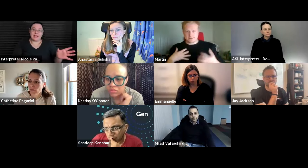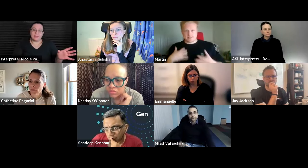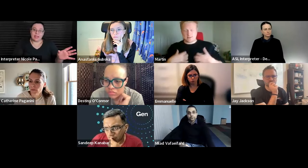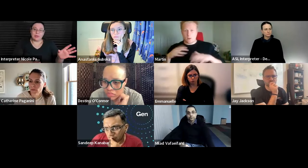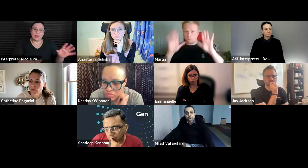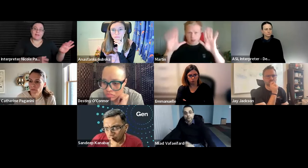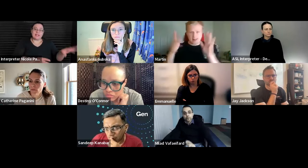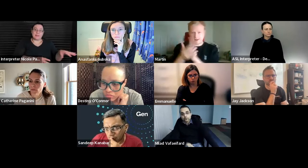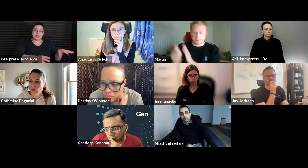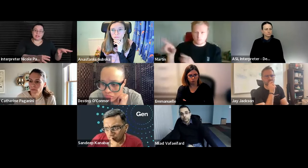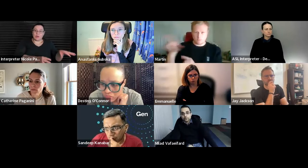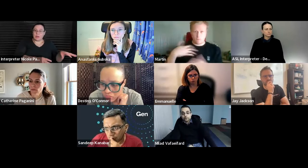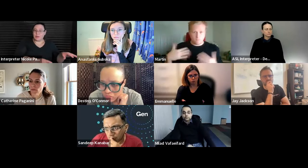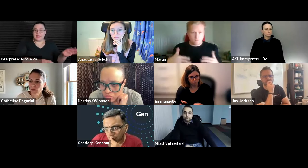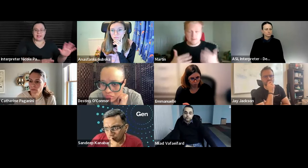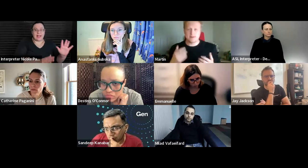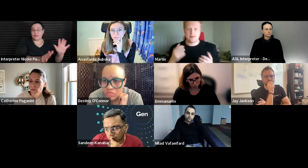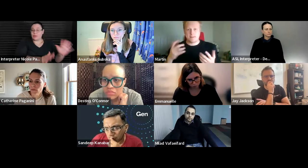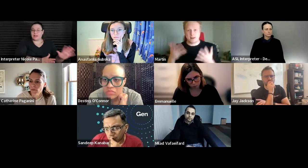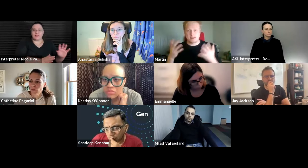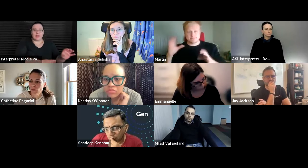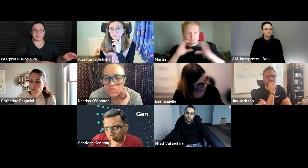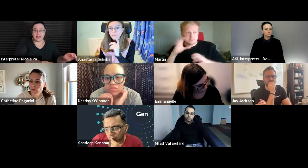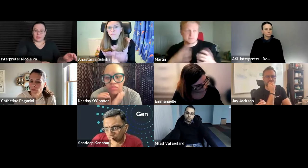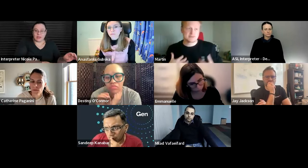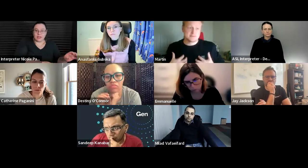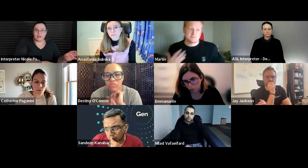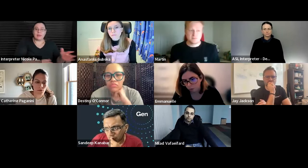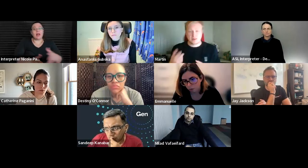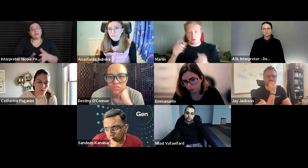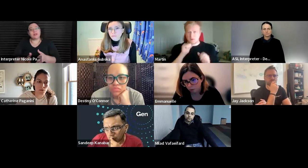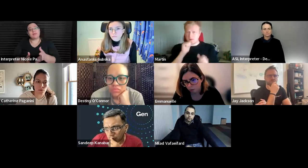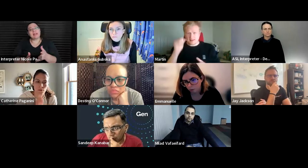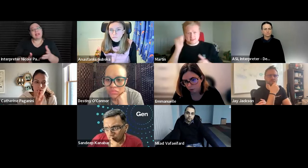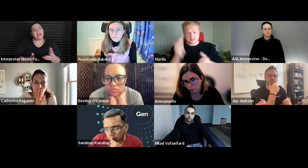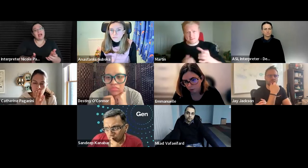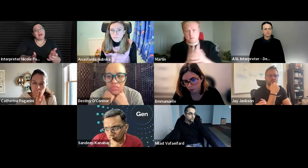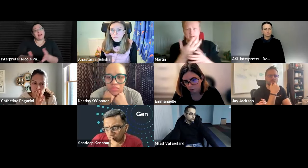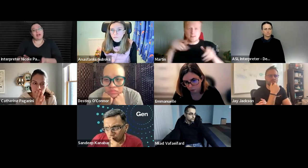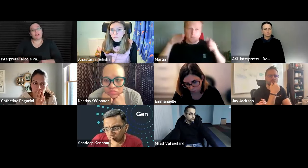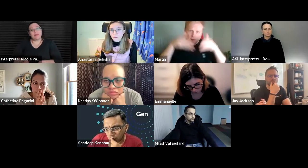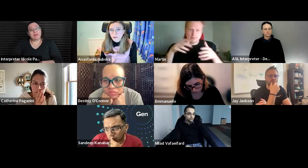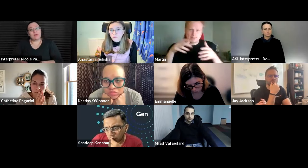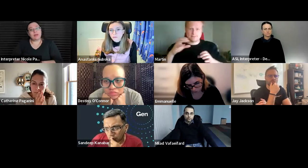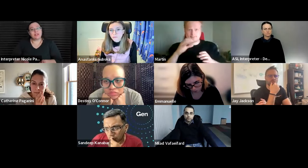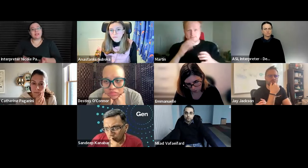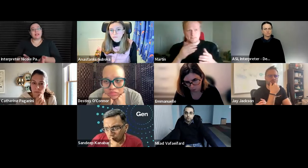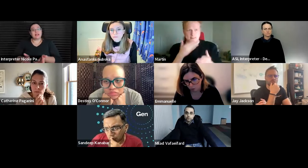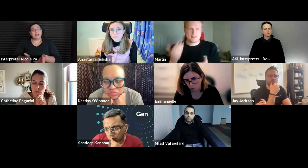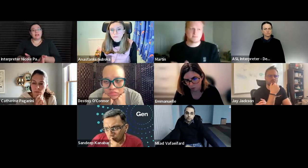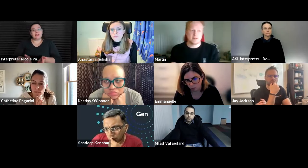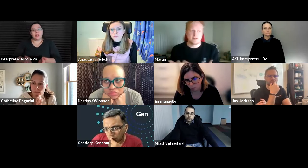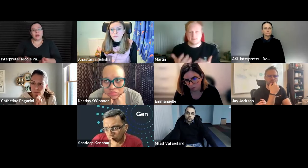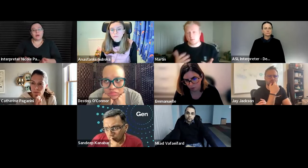cncf has people who have experience in working with this and that's great they're very excited to want to do this but i also am thinking of finding other people who are